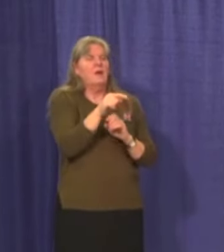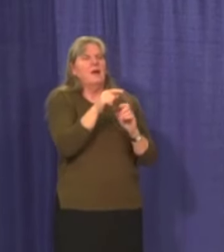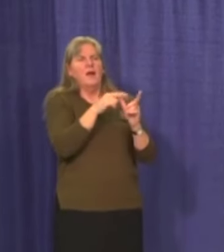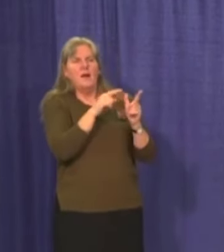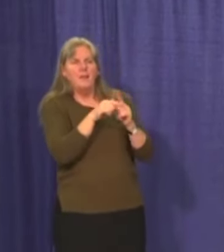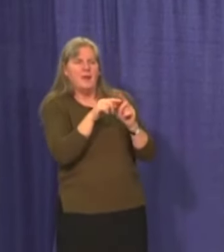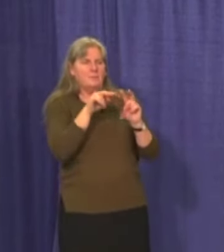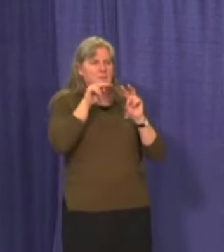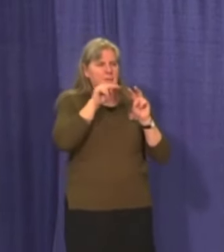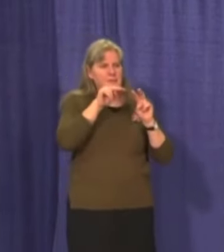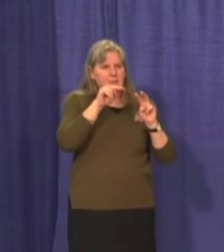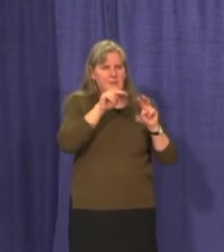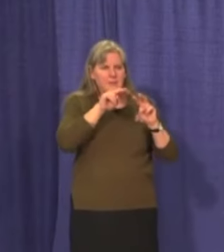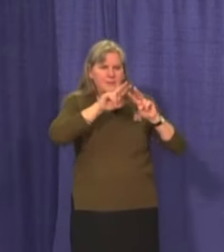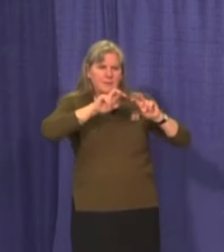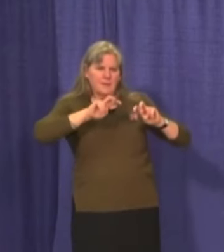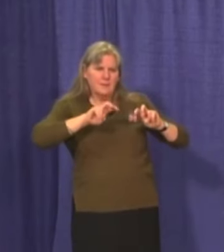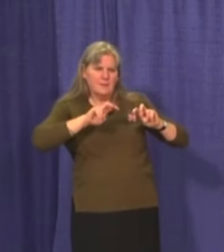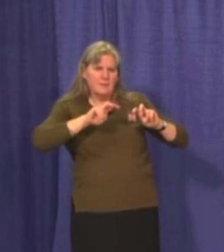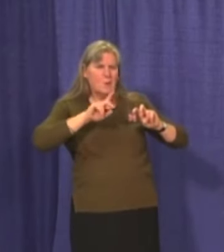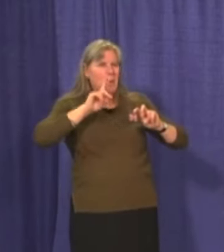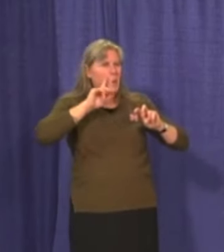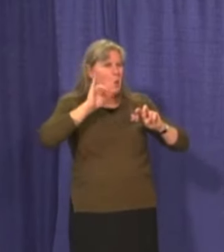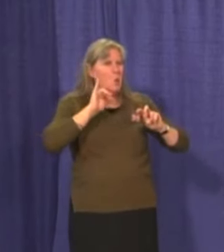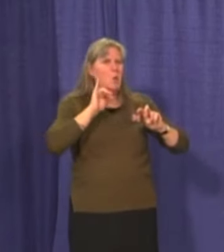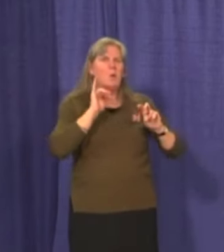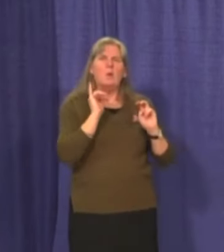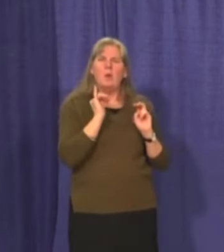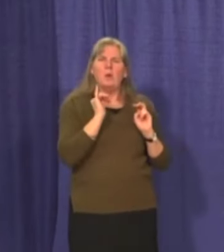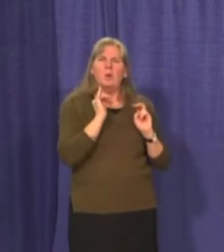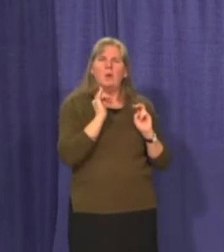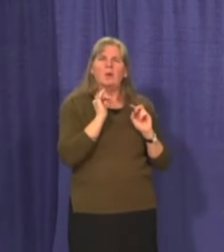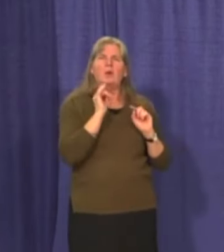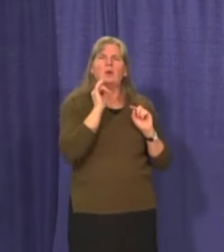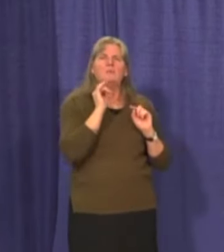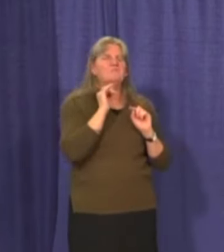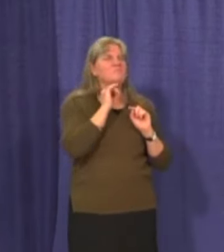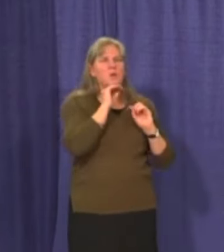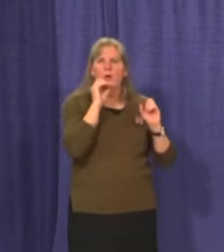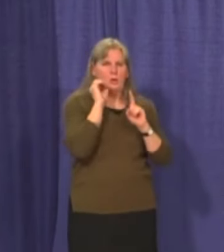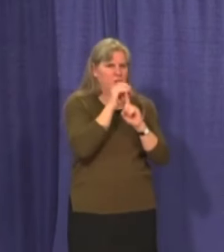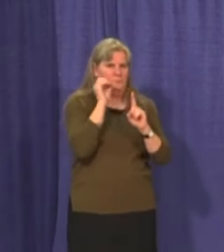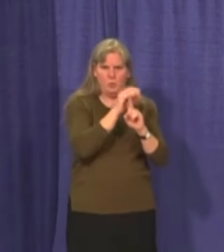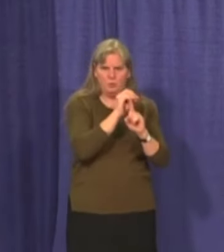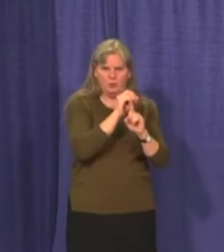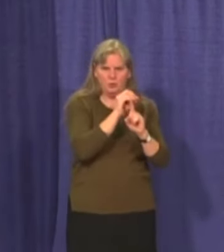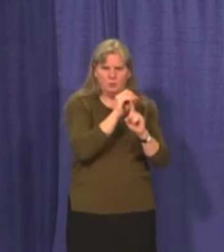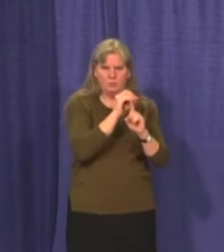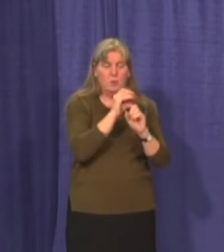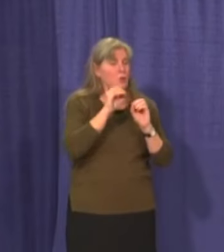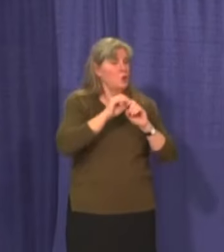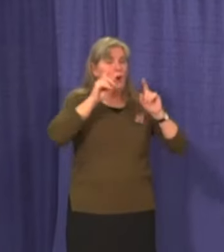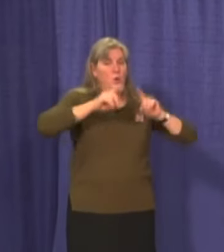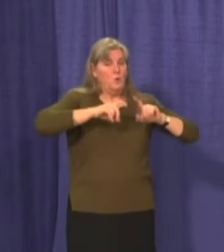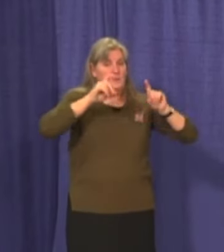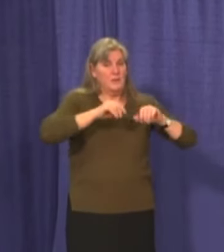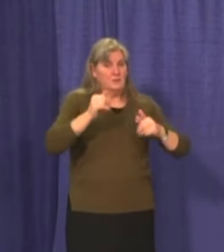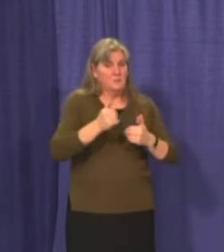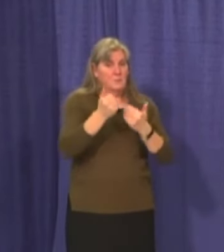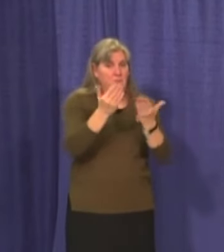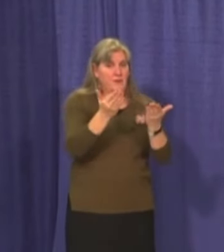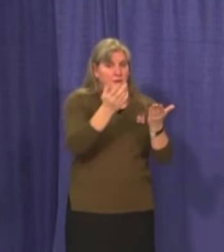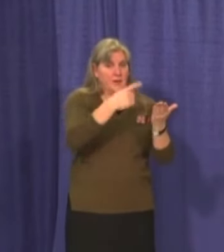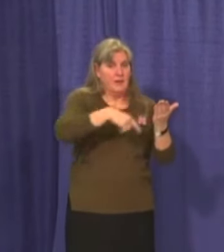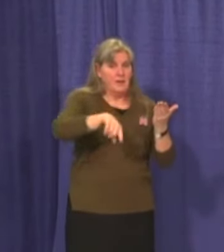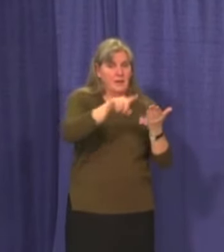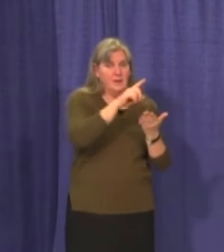that, uh, that there was no, uh, that there was no exposure. So there was no test done. Uh, of course,